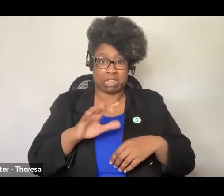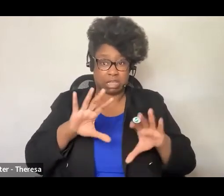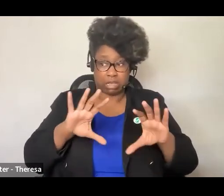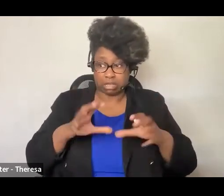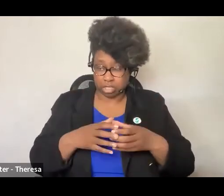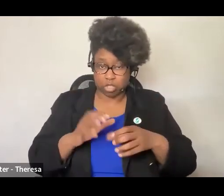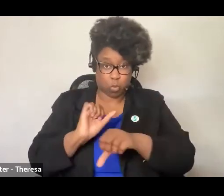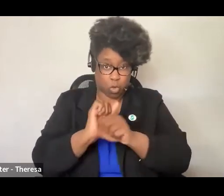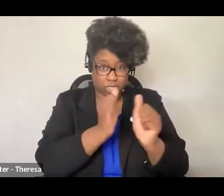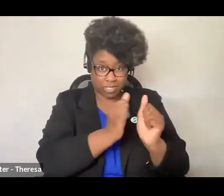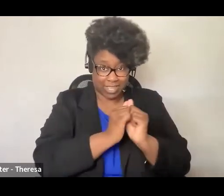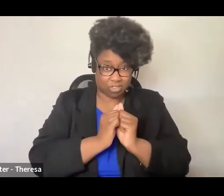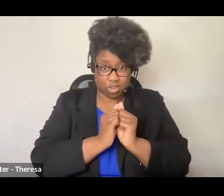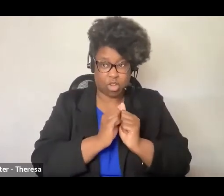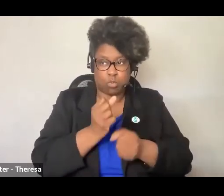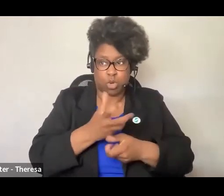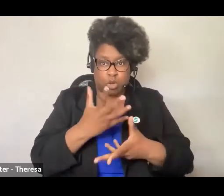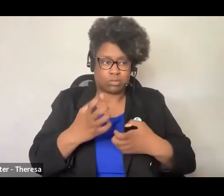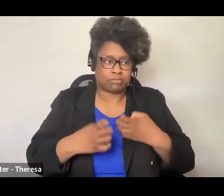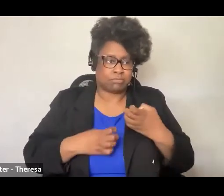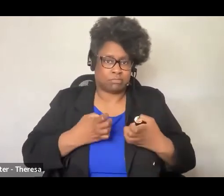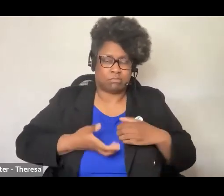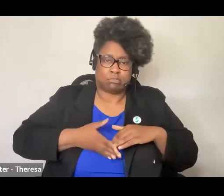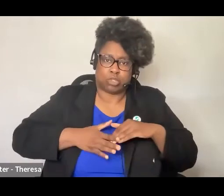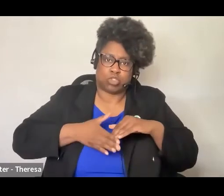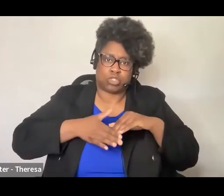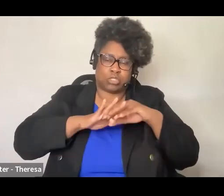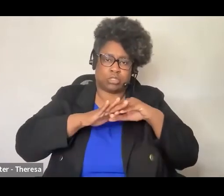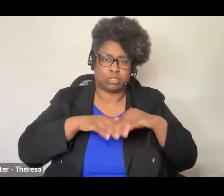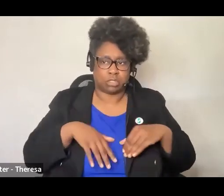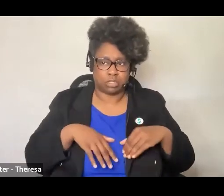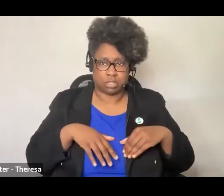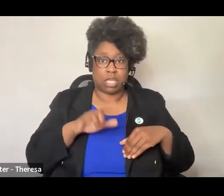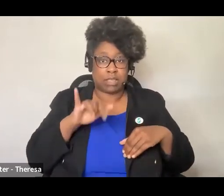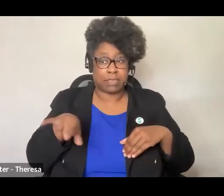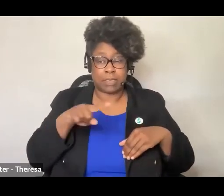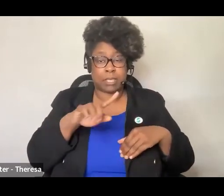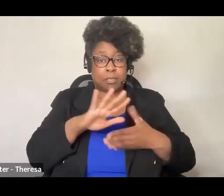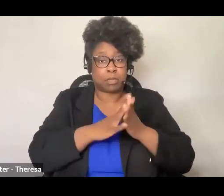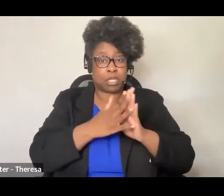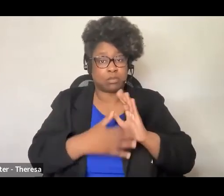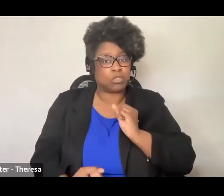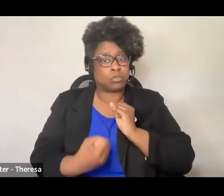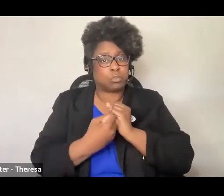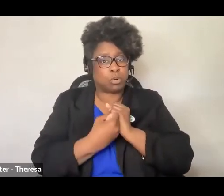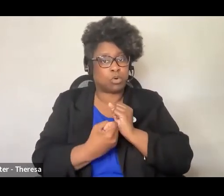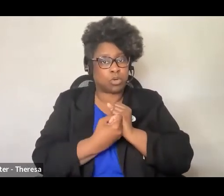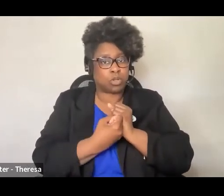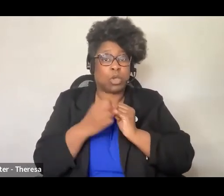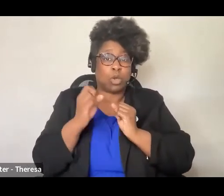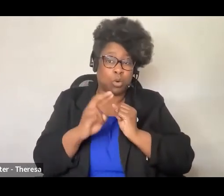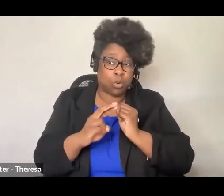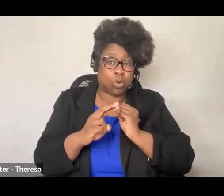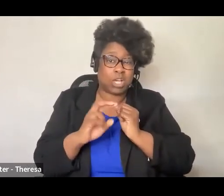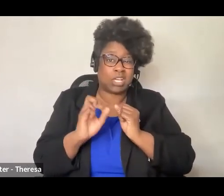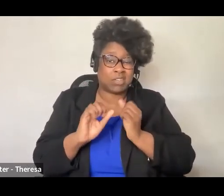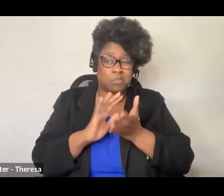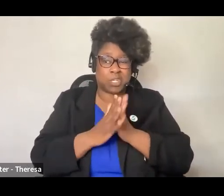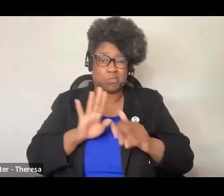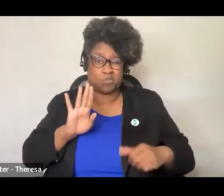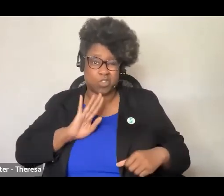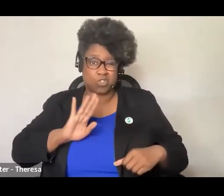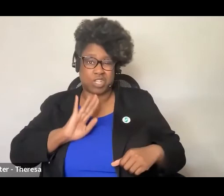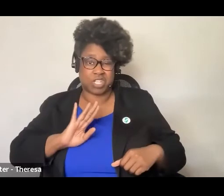Teachers can find collaborative spaces to be sources of support in promoting equity in their schools, or they can find them to be sites of frustration.